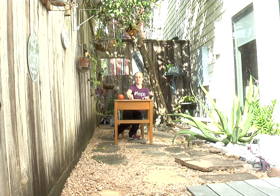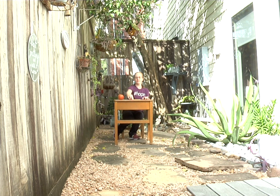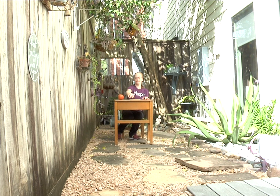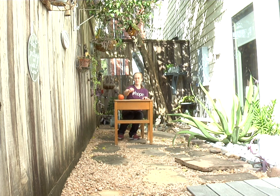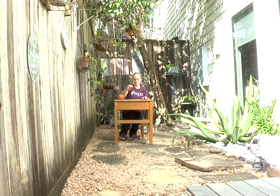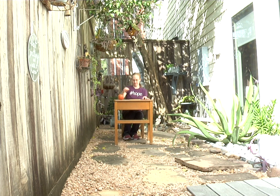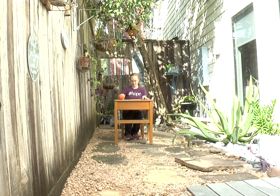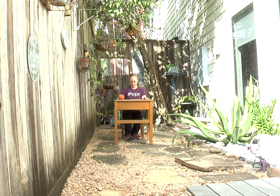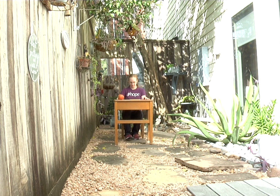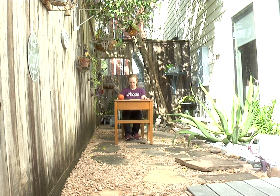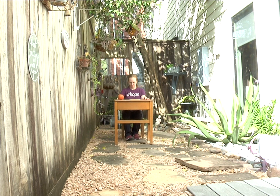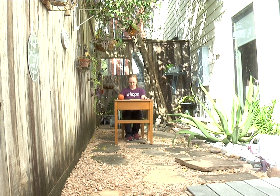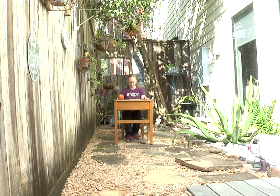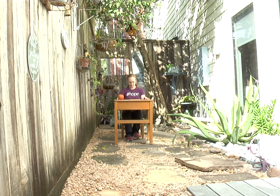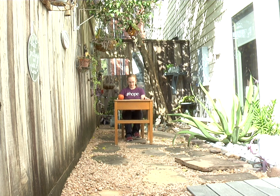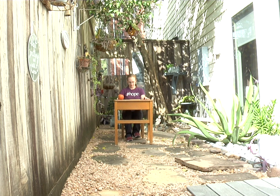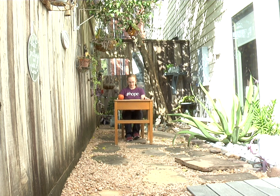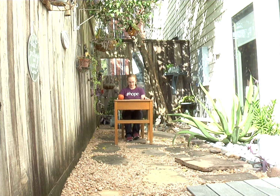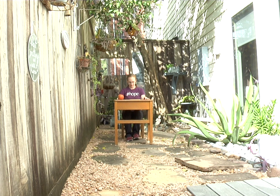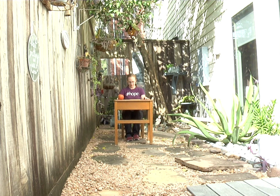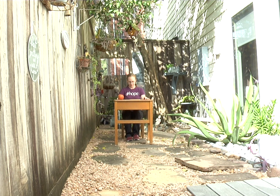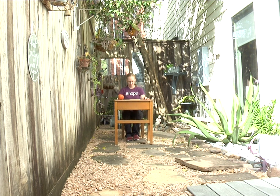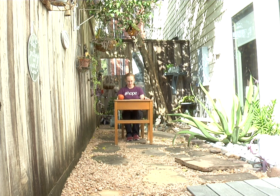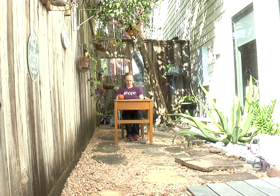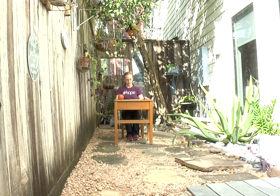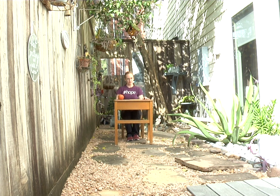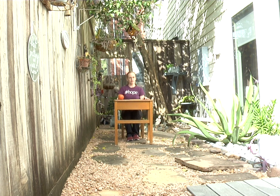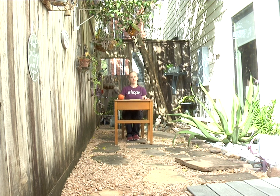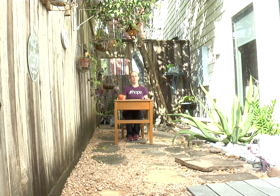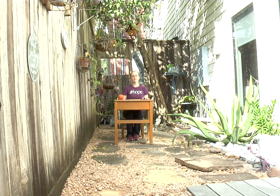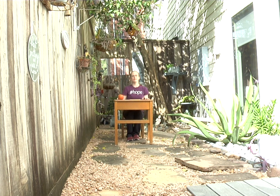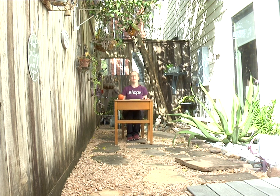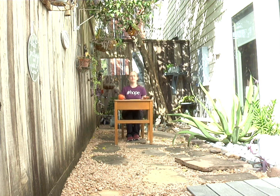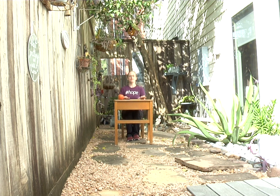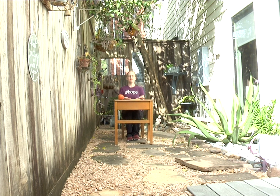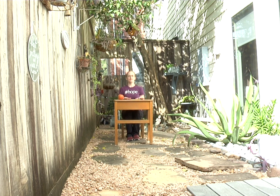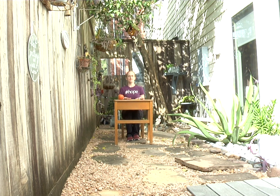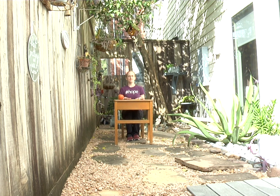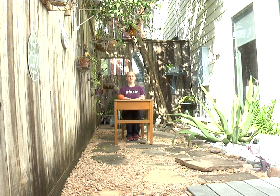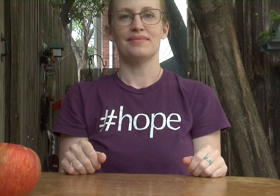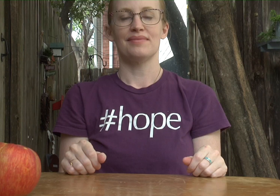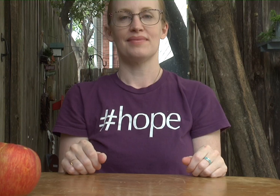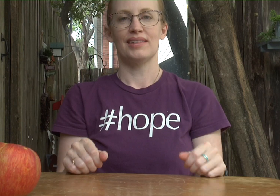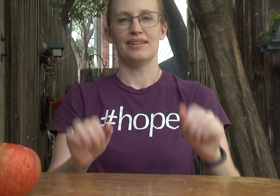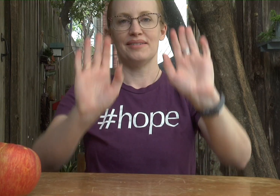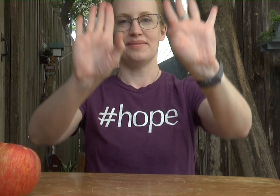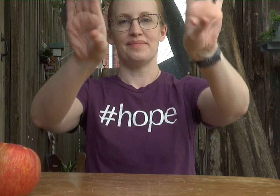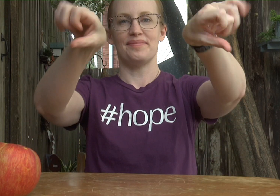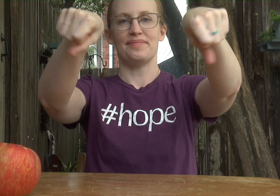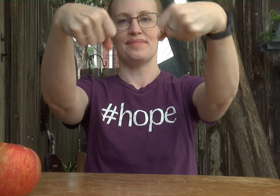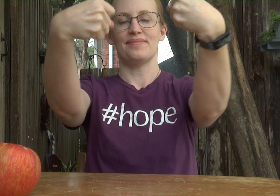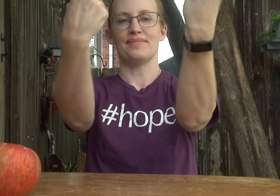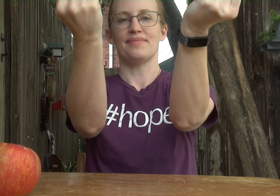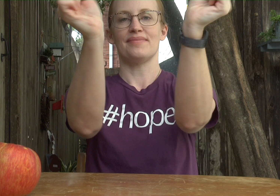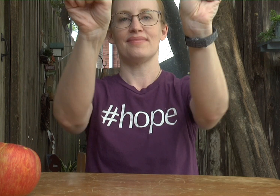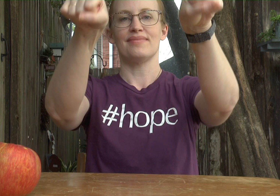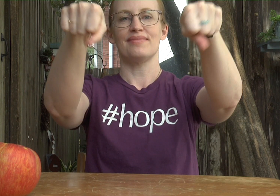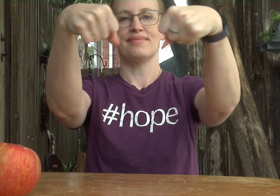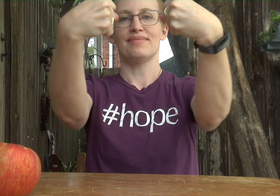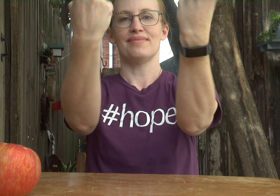sit at a desk and use devices for a long period of time. So find a seat, sit up really tall, we're going to start by rolling our wrists.